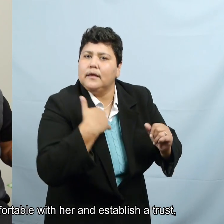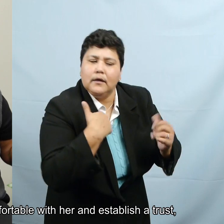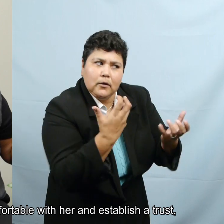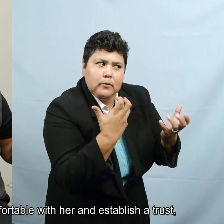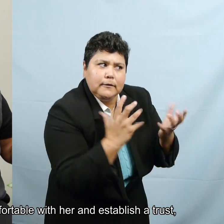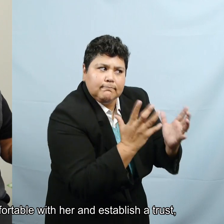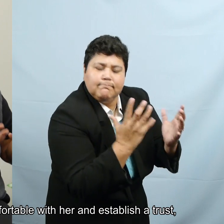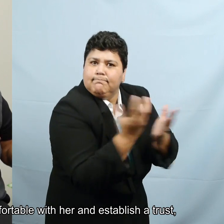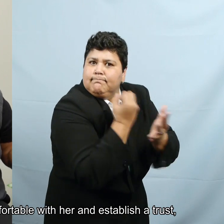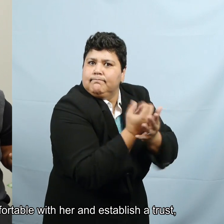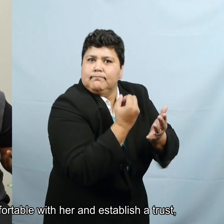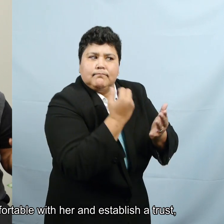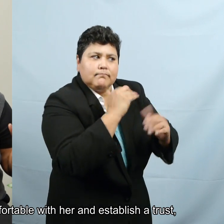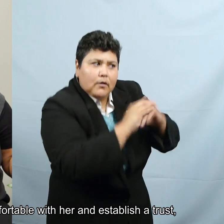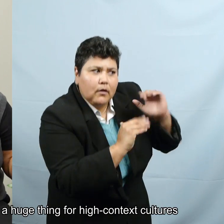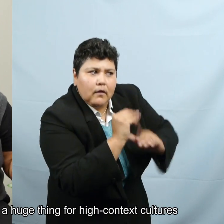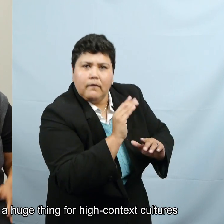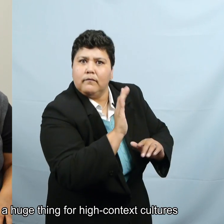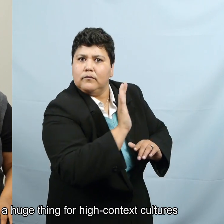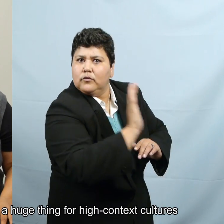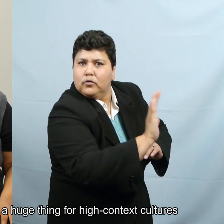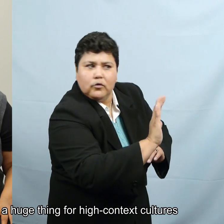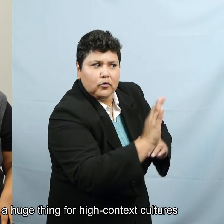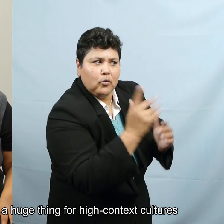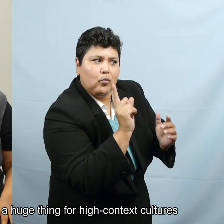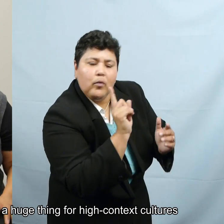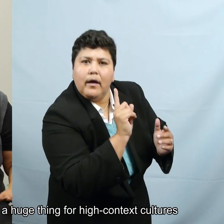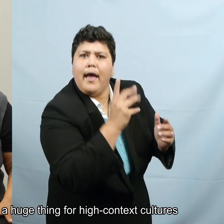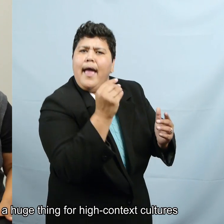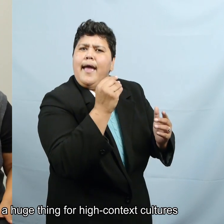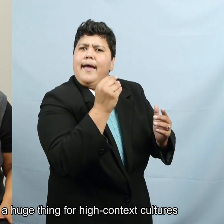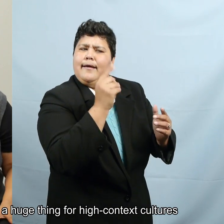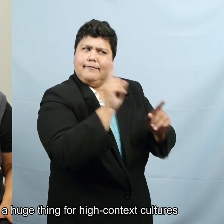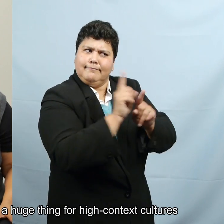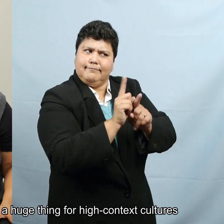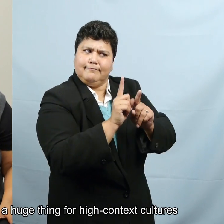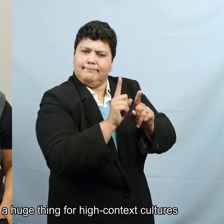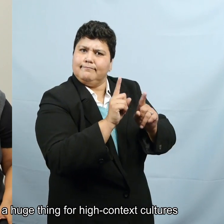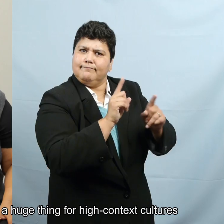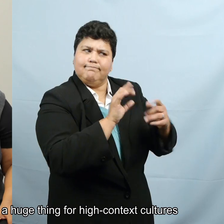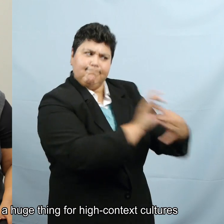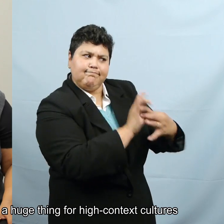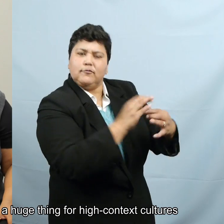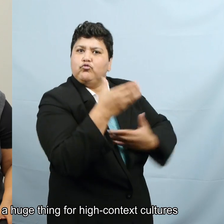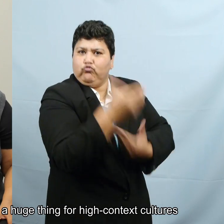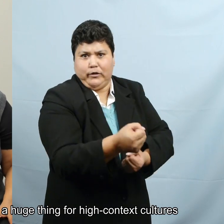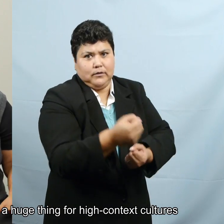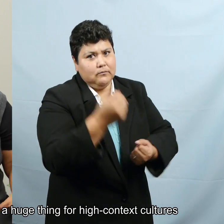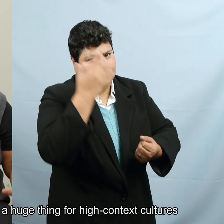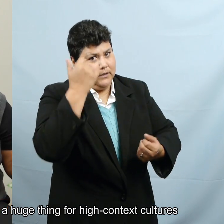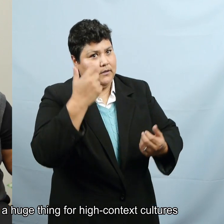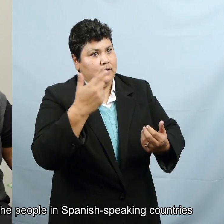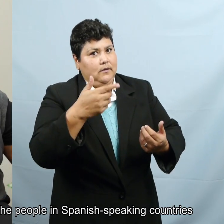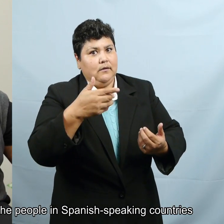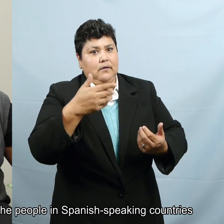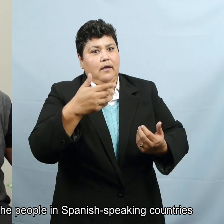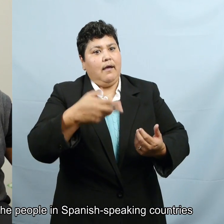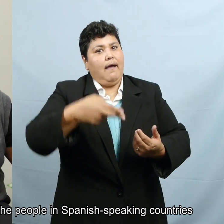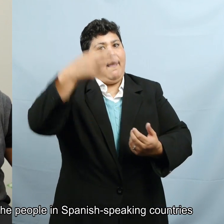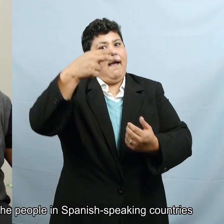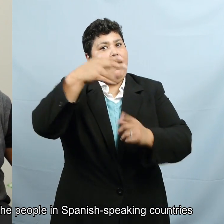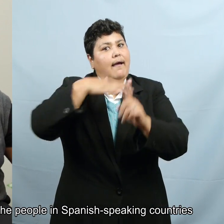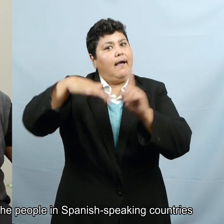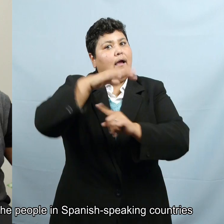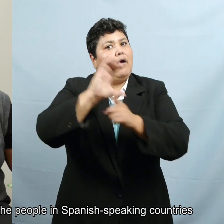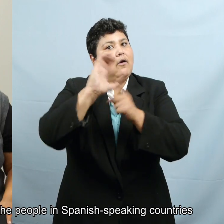with her and, and, and establish a trust because it's, trust is a huge thing for high context cultures such as, uh,